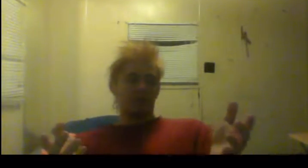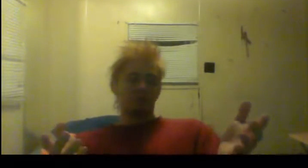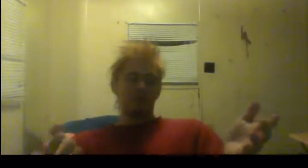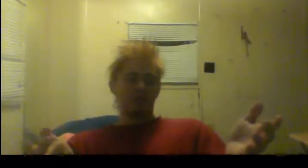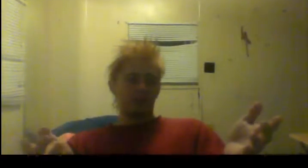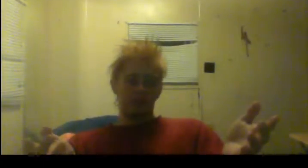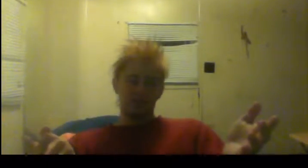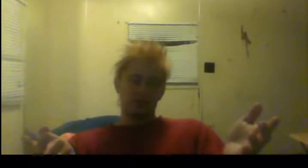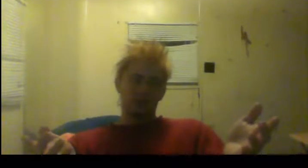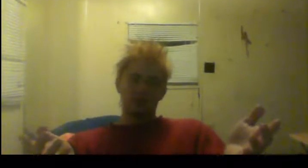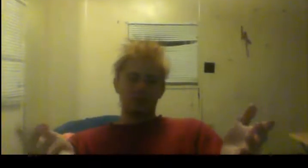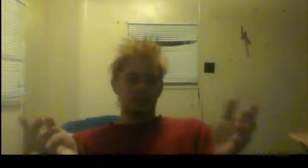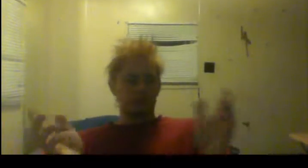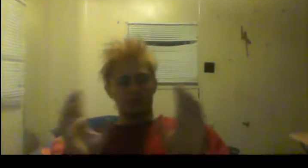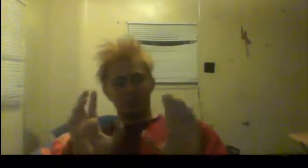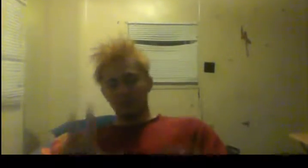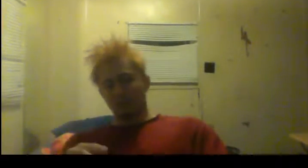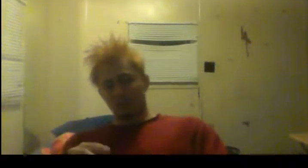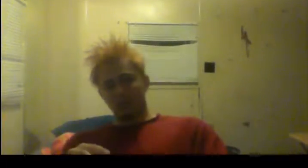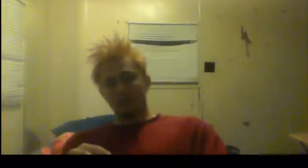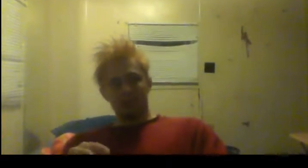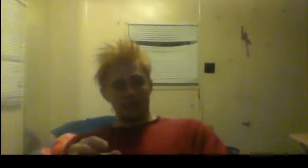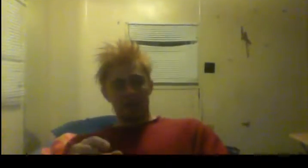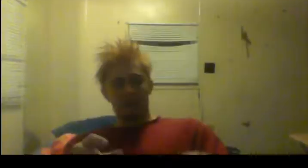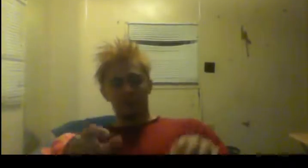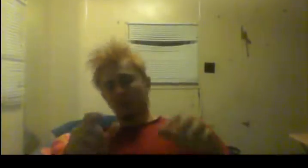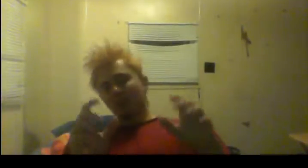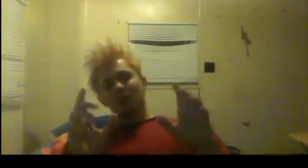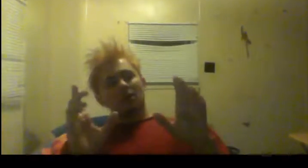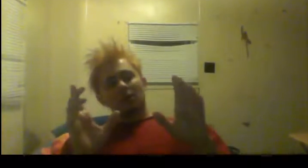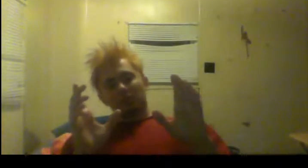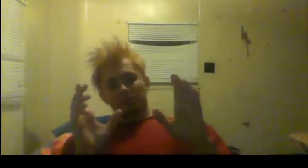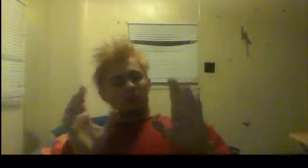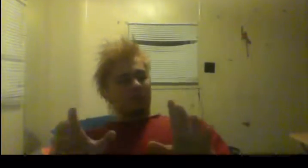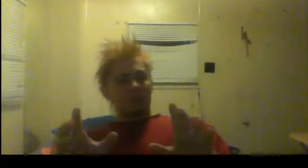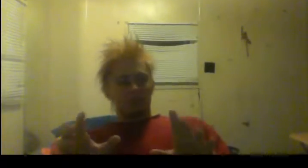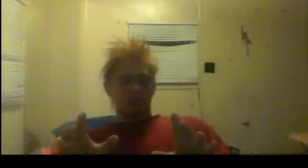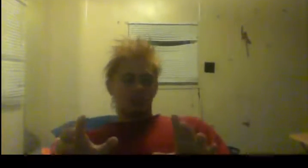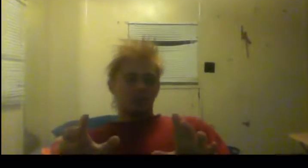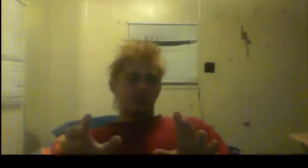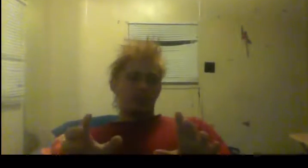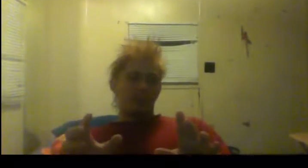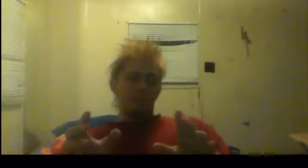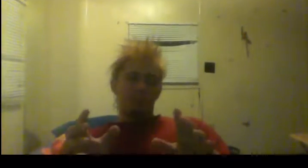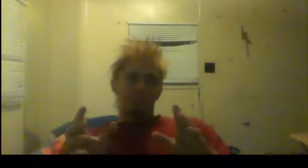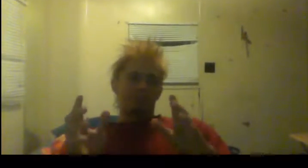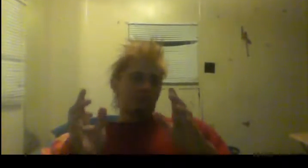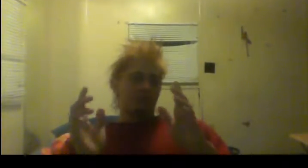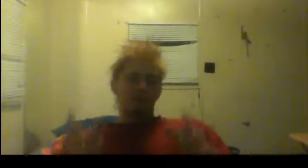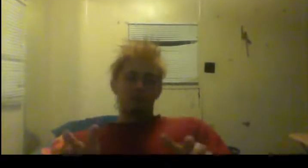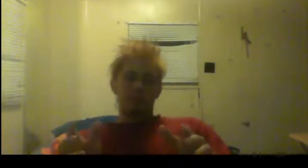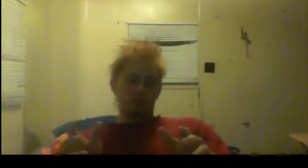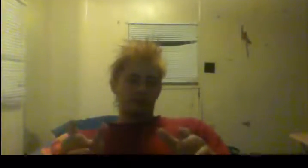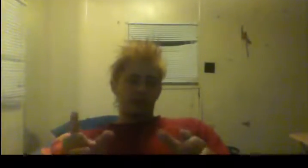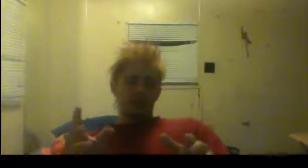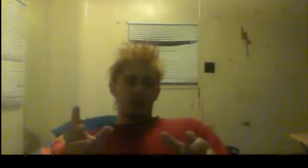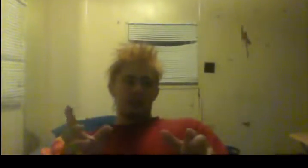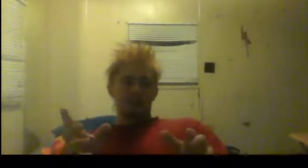that will be like, don't be concerned about the calories. Don't be concerned about the amount of protein that's in it.